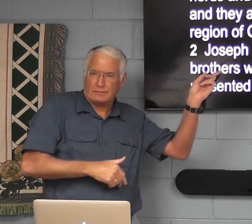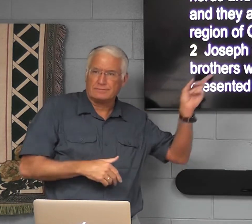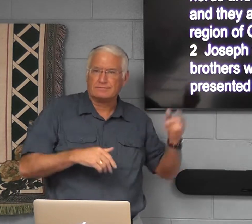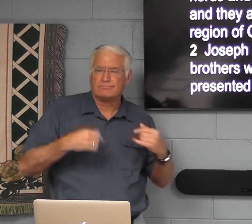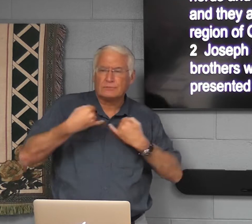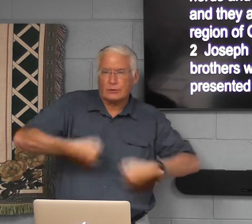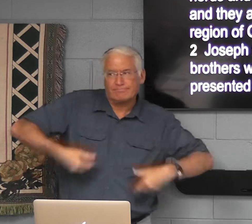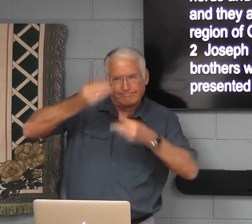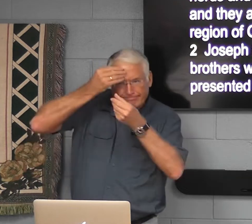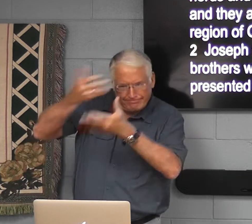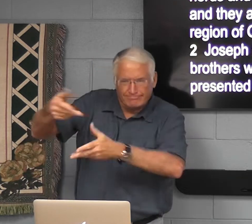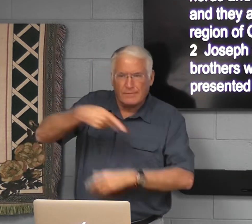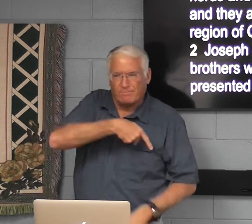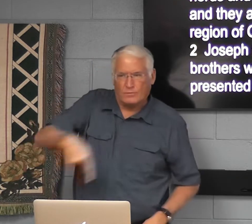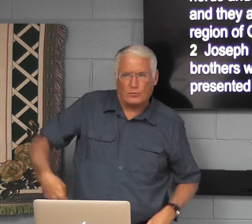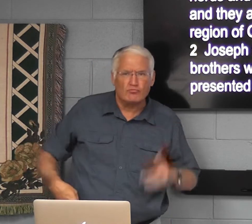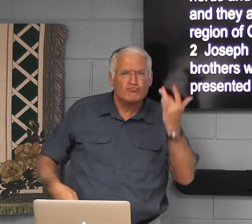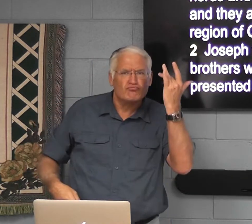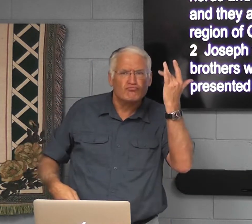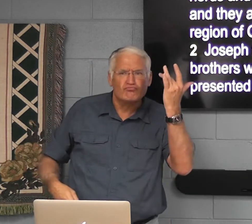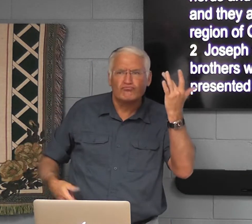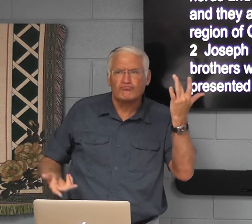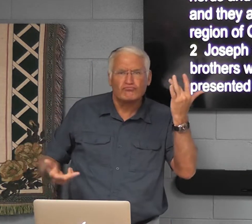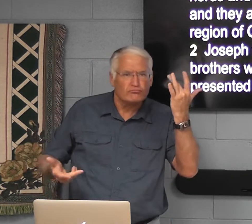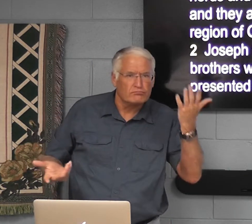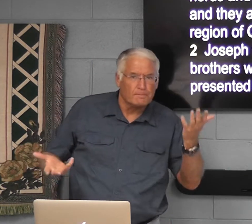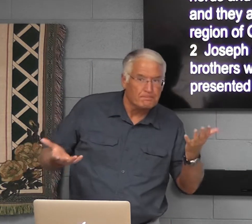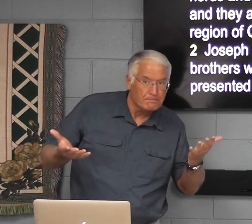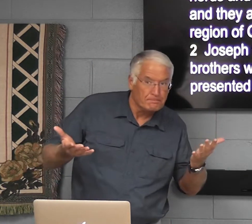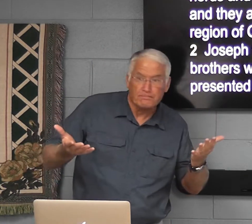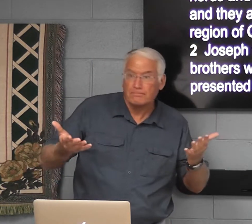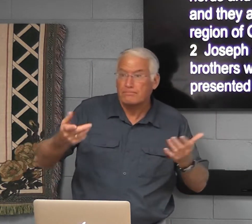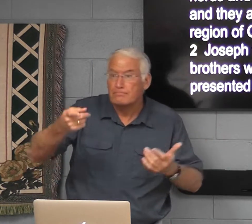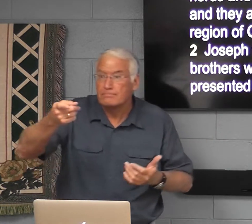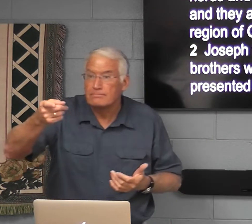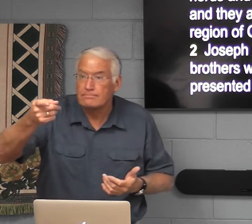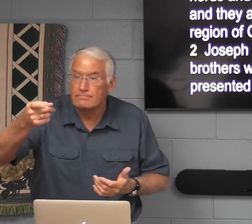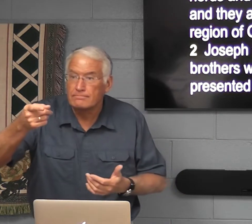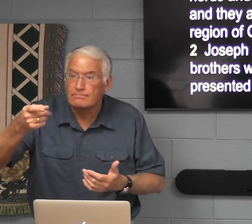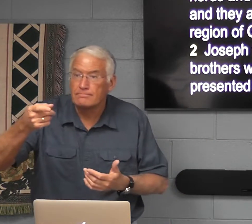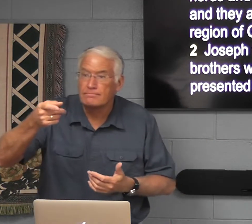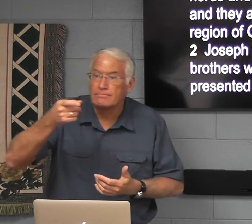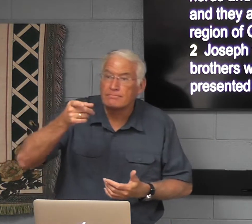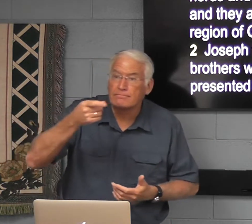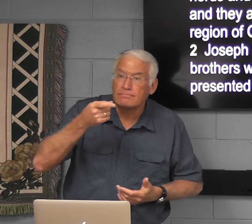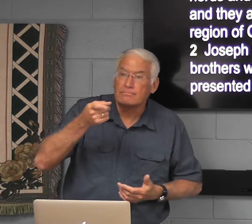it's repeated here again in 47. So why did Joseph tell Pharaoh?